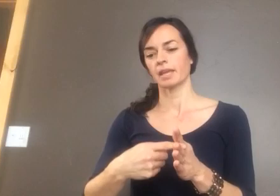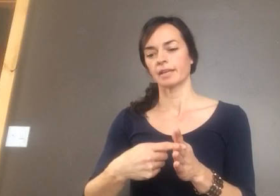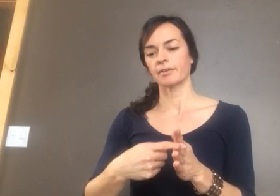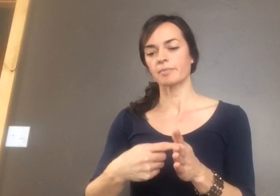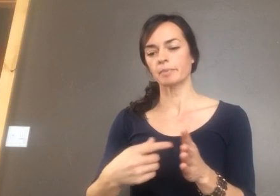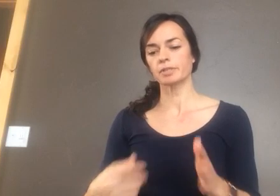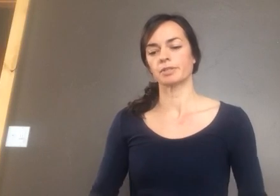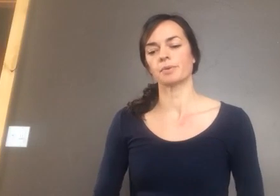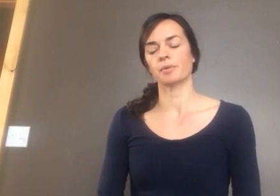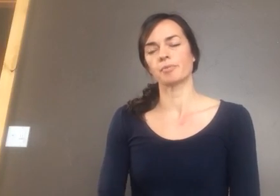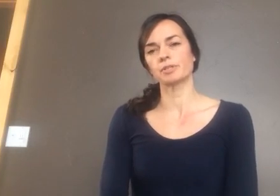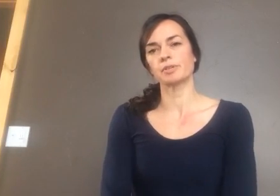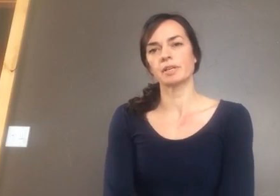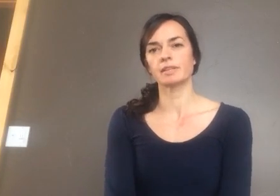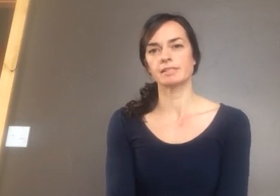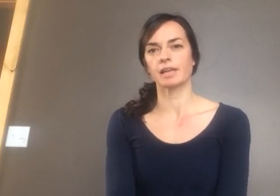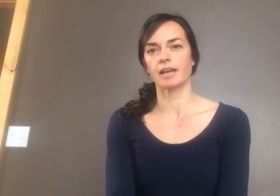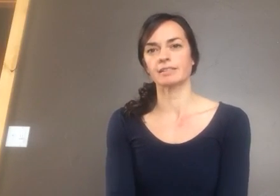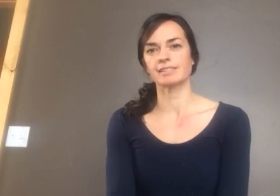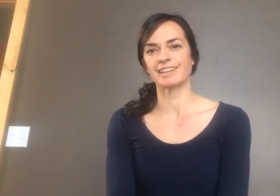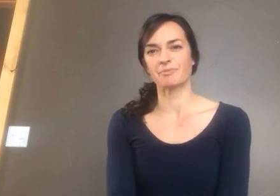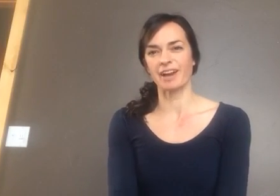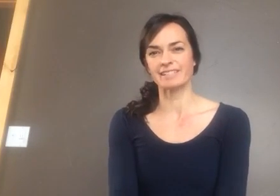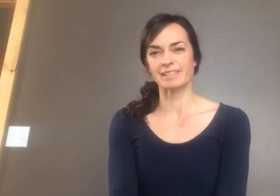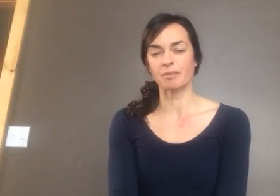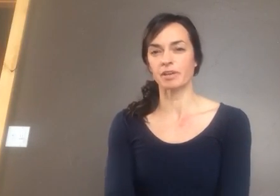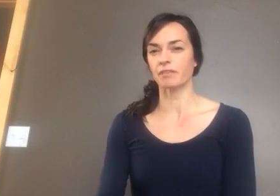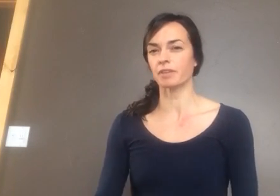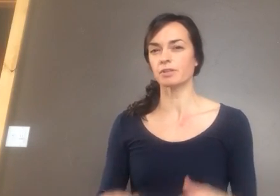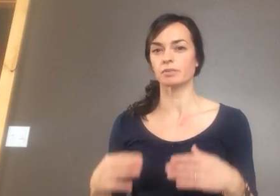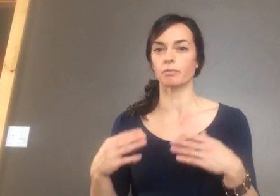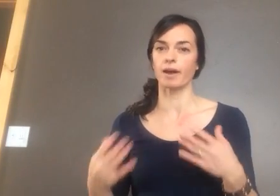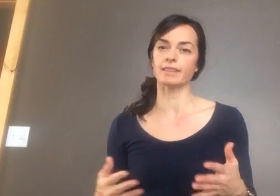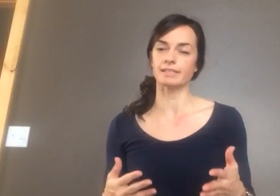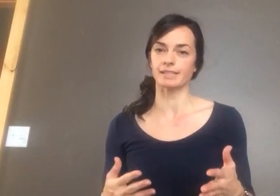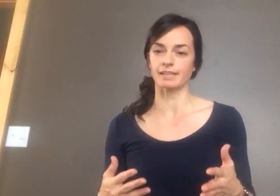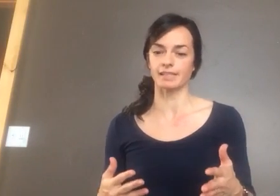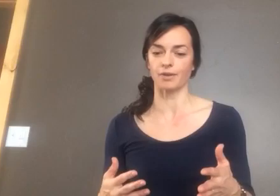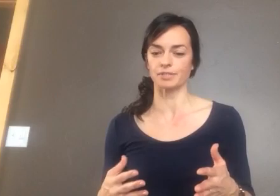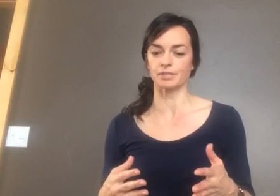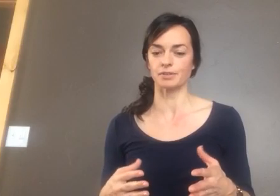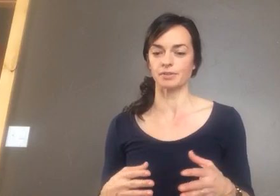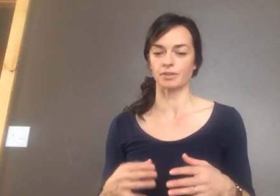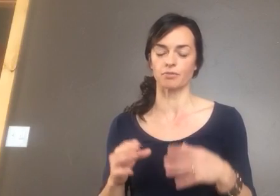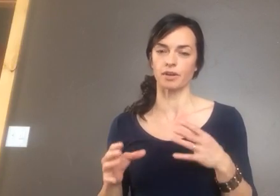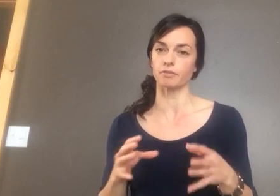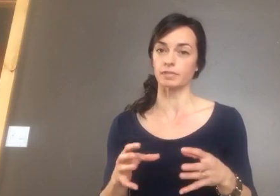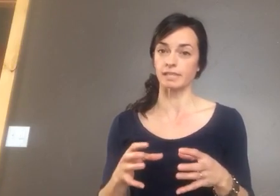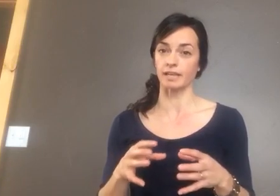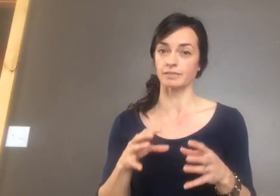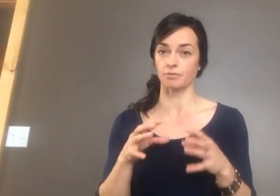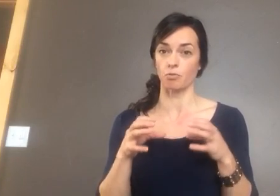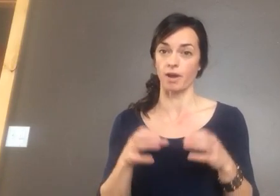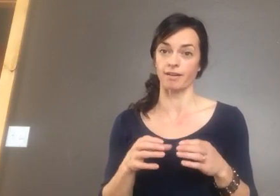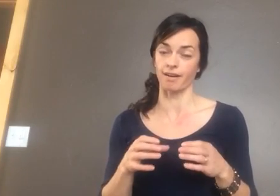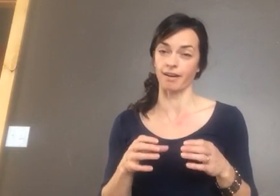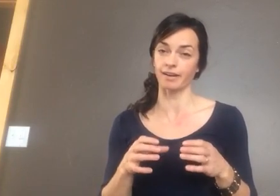Now remember too, when we're doing these signs and practicing them, if there's one that stands out to you, you know, if we have three signs for one card